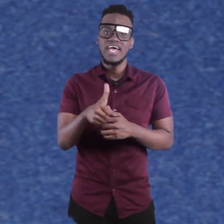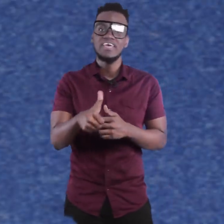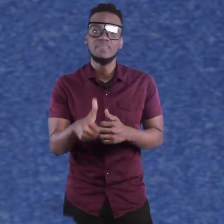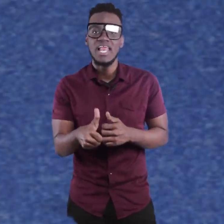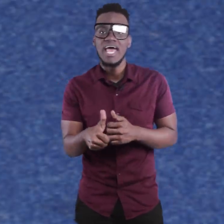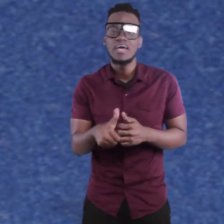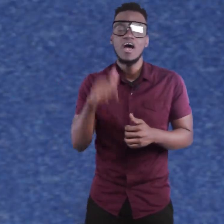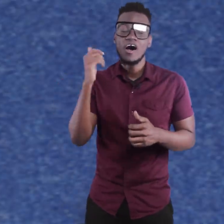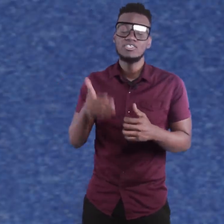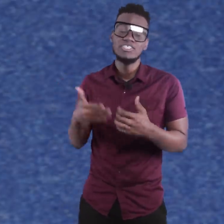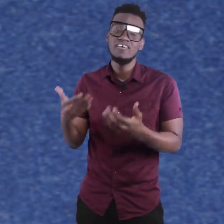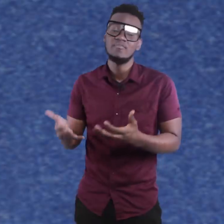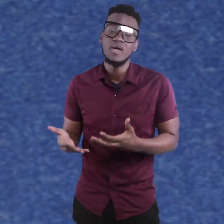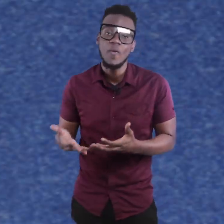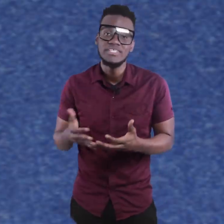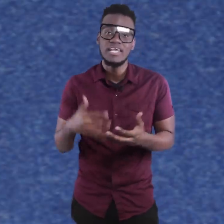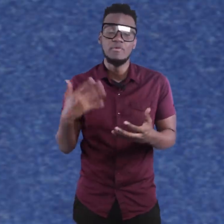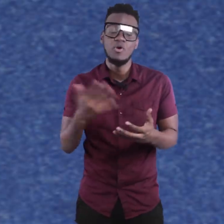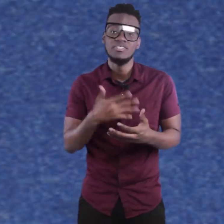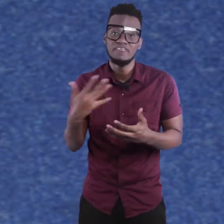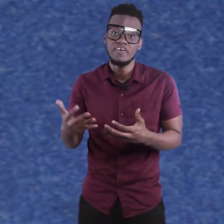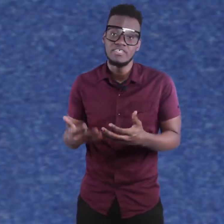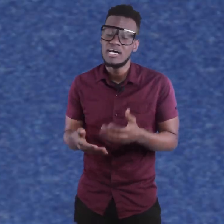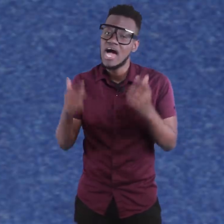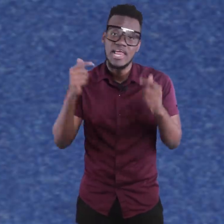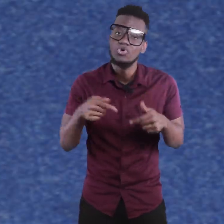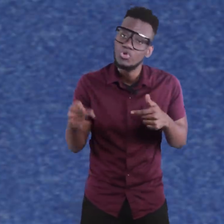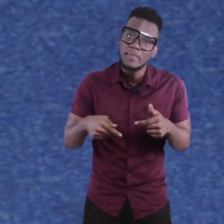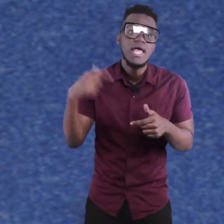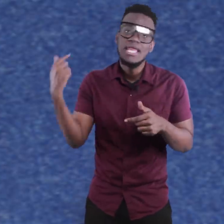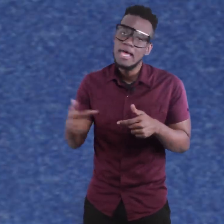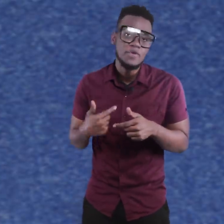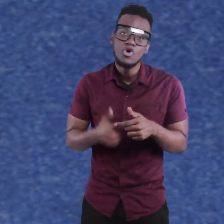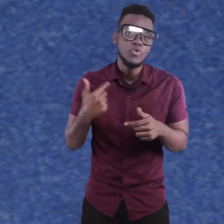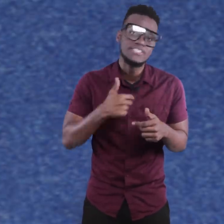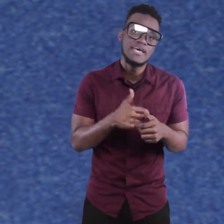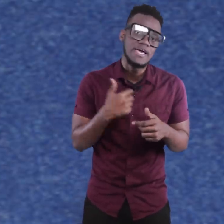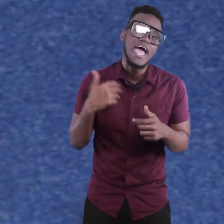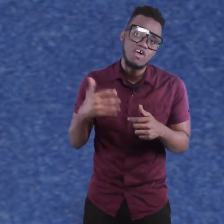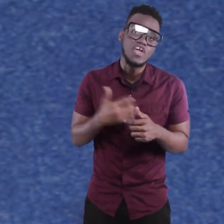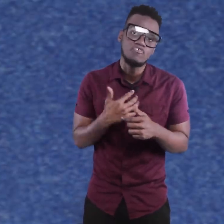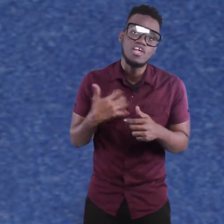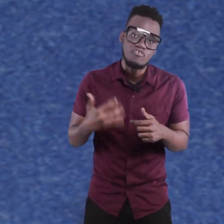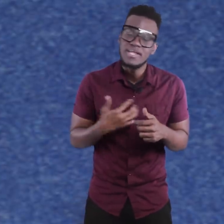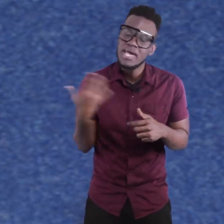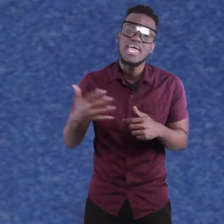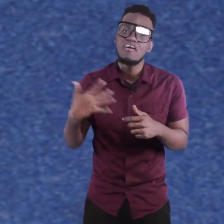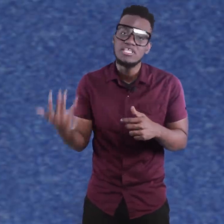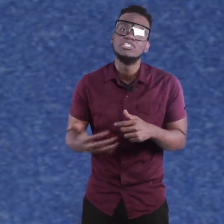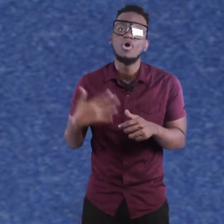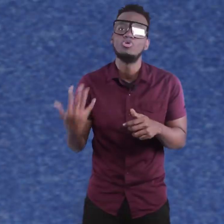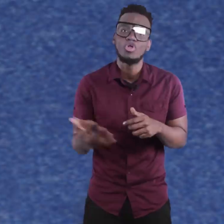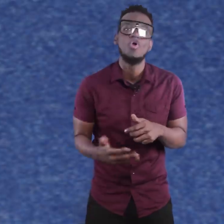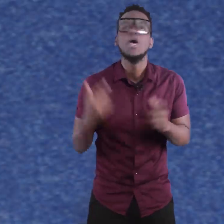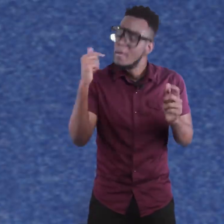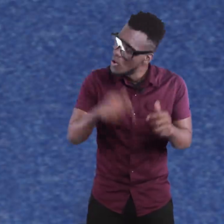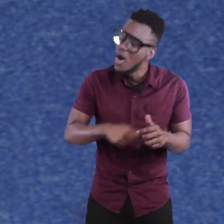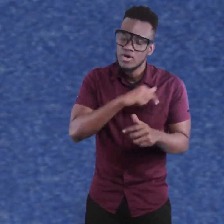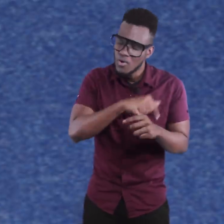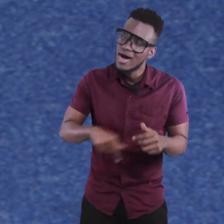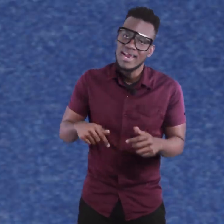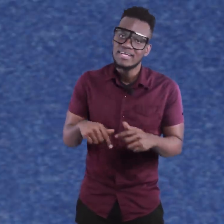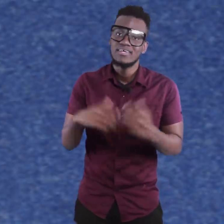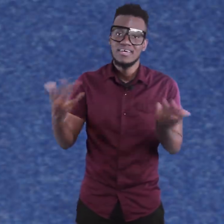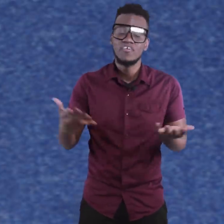thumbs up button and give me a like. Also to leave me a comment and let me know what's your favorite song. All of the youth them. Let me know which song you can really really rate and you can't really sing out loud.